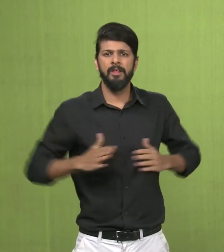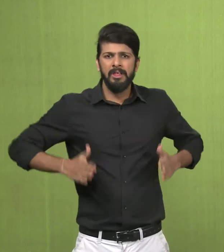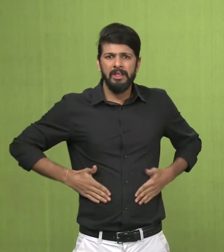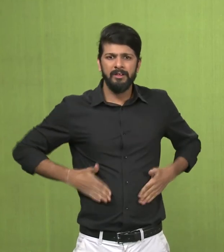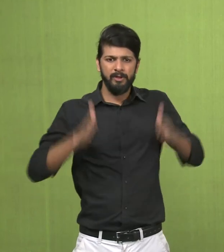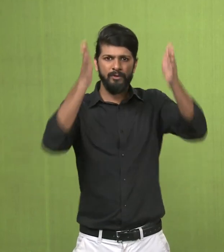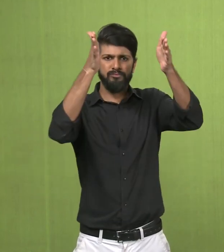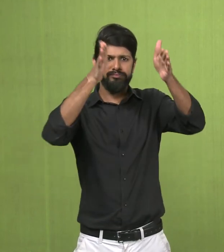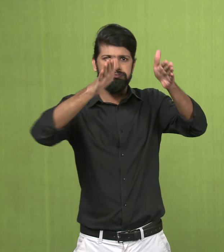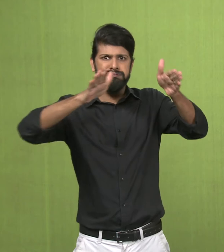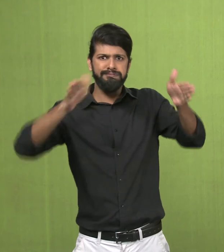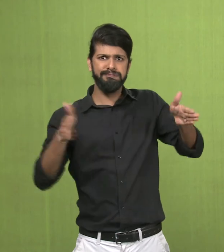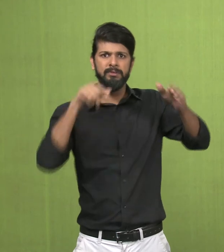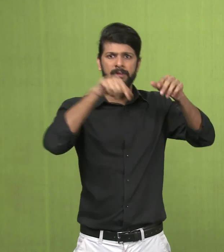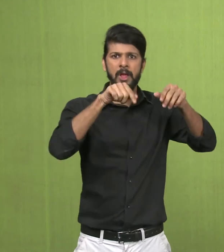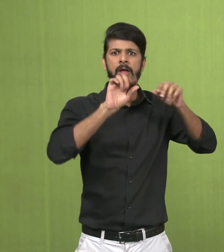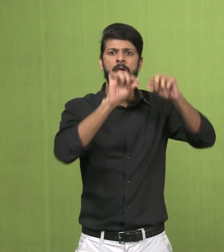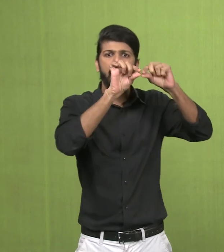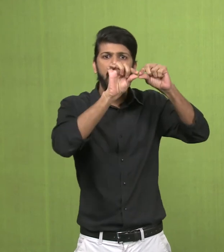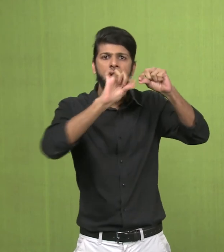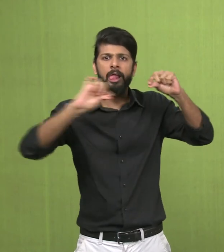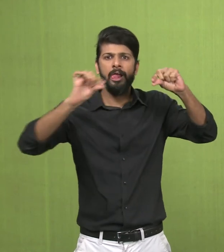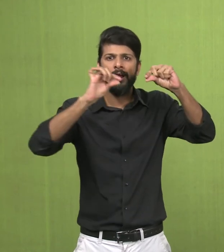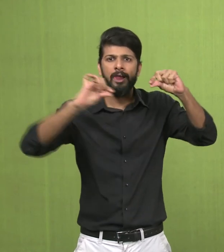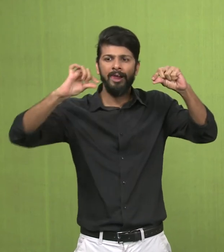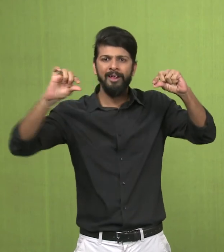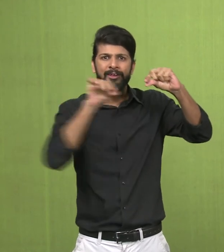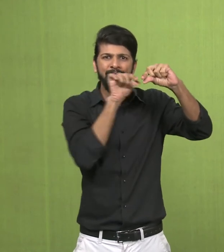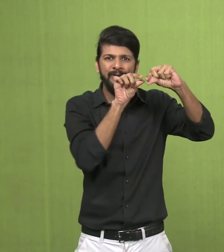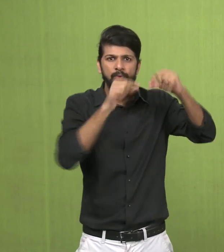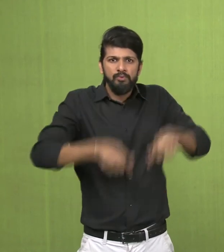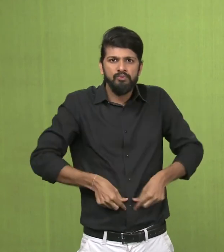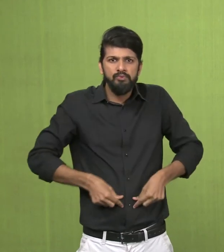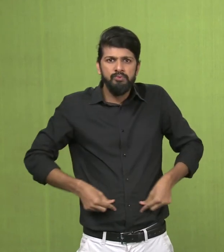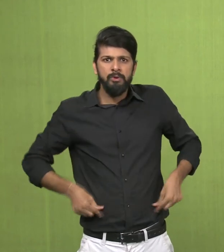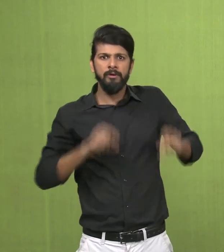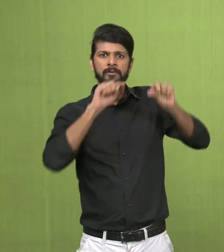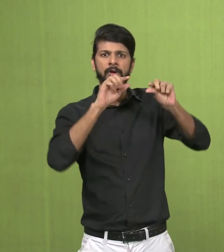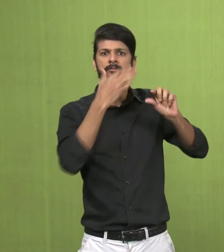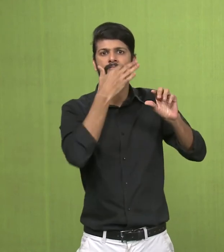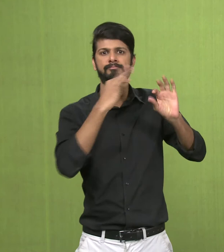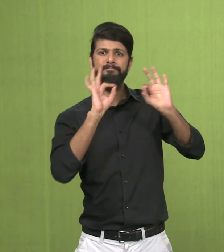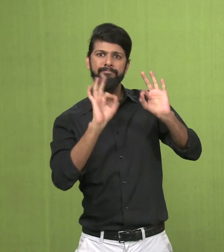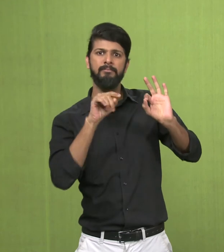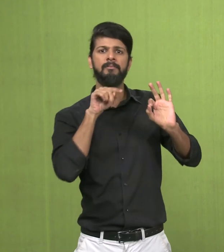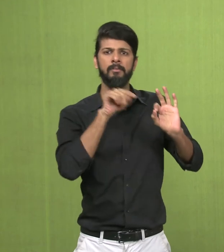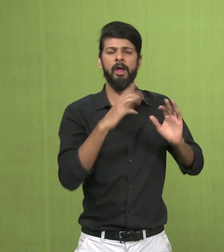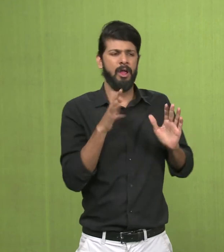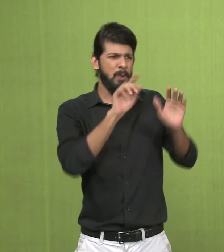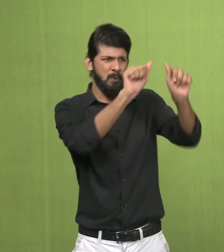The waist is narrow. And the creases on the lower abdomen represent